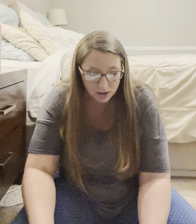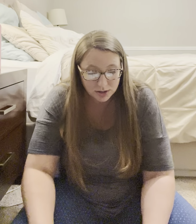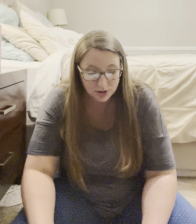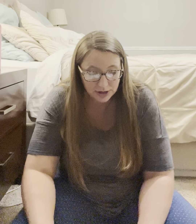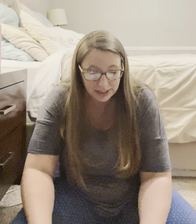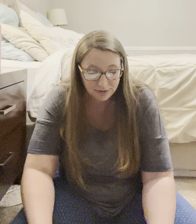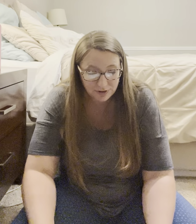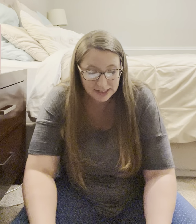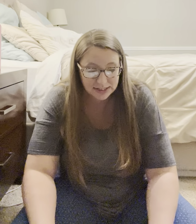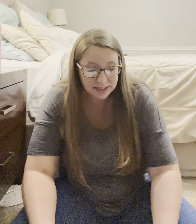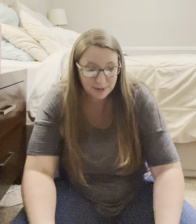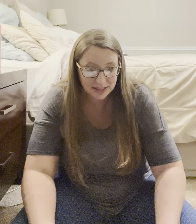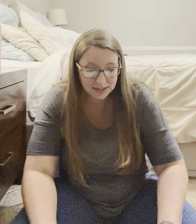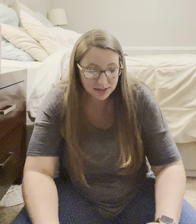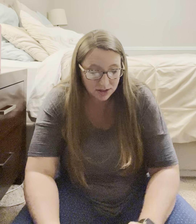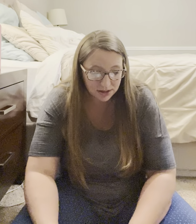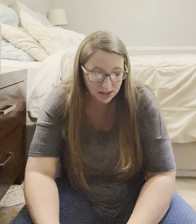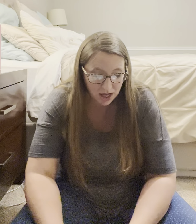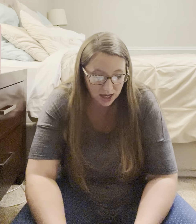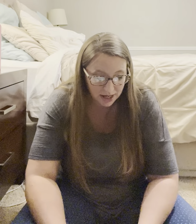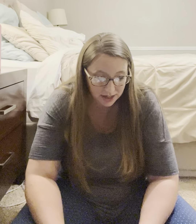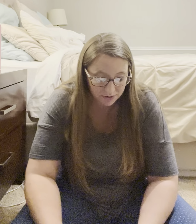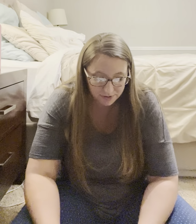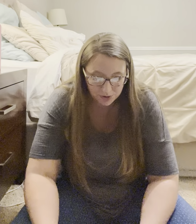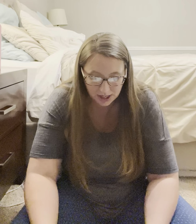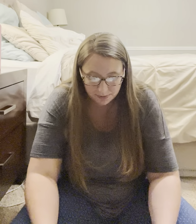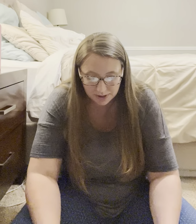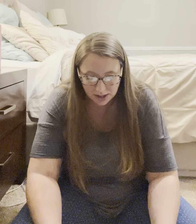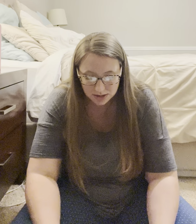So, now key phrases. Man, this is a lot of vocab, guys.